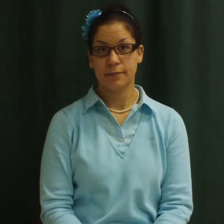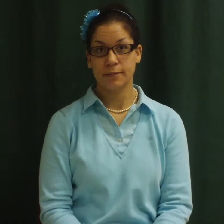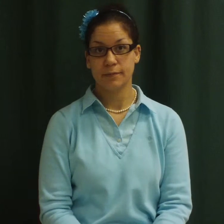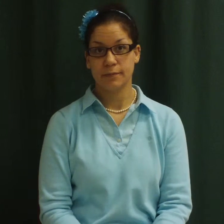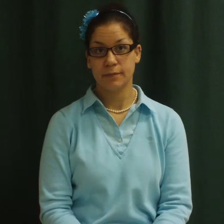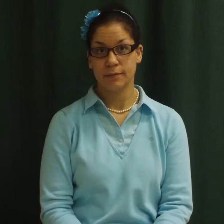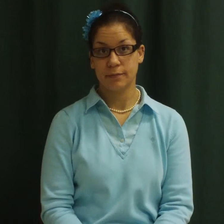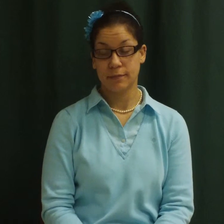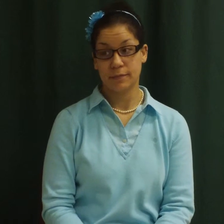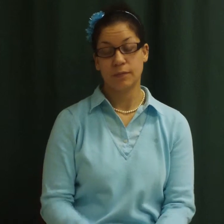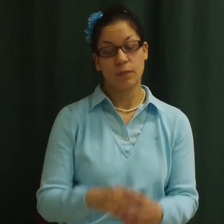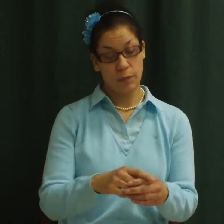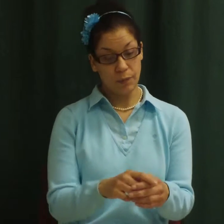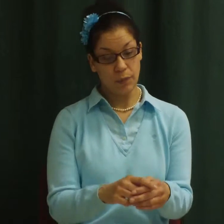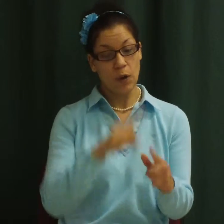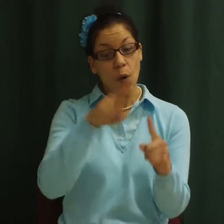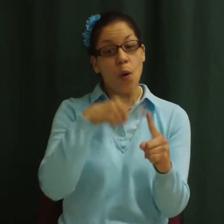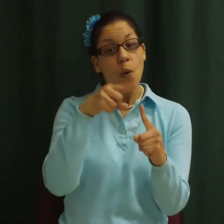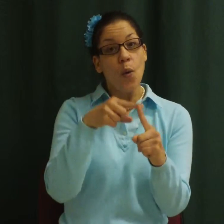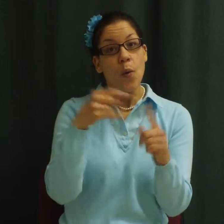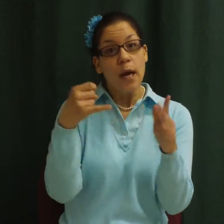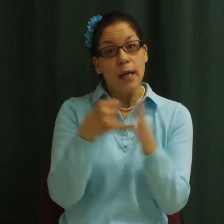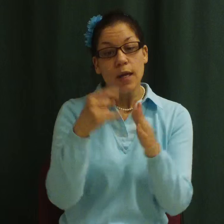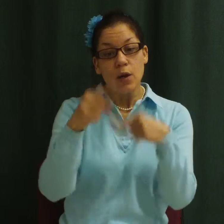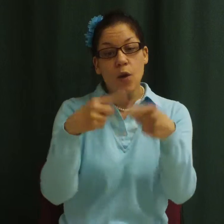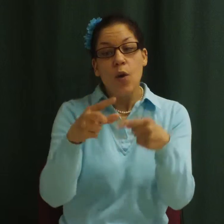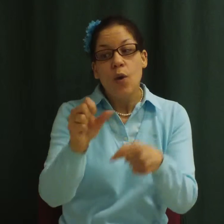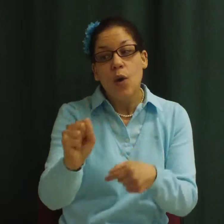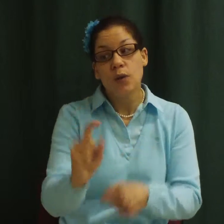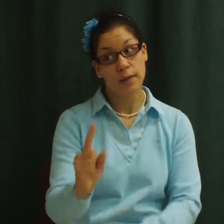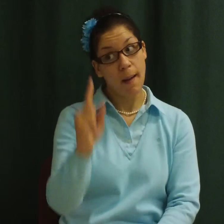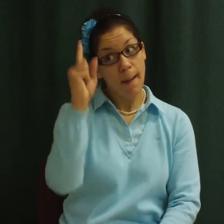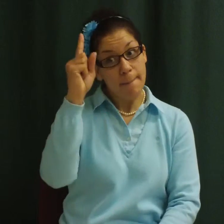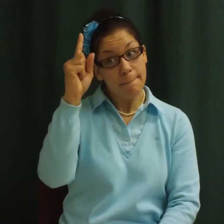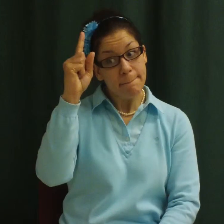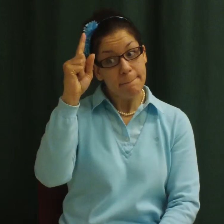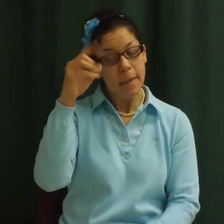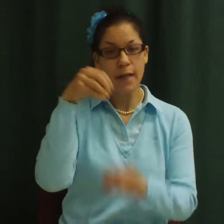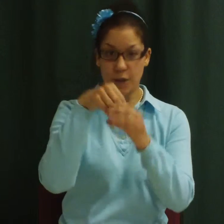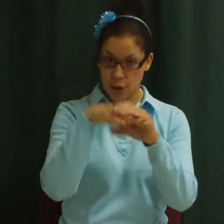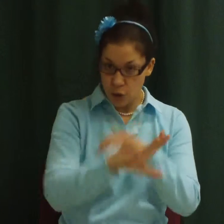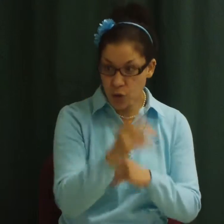When it goes up into the air, that's evaporation.